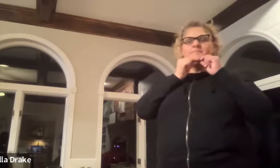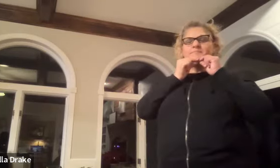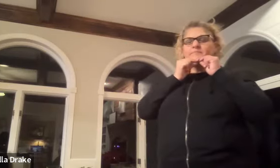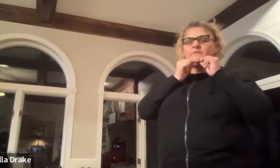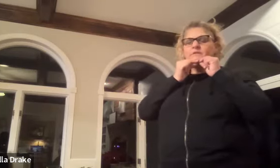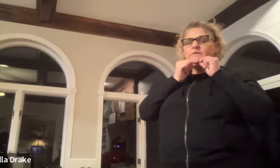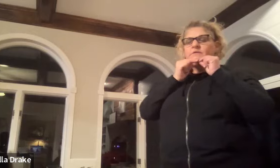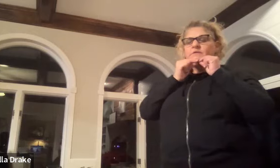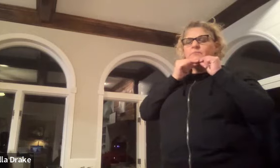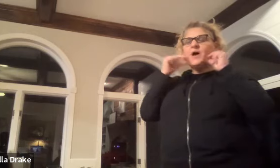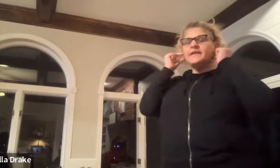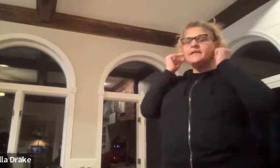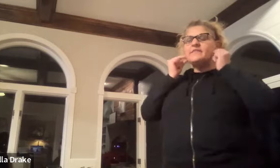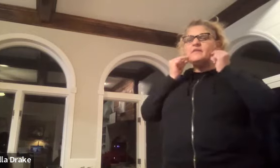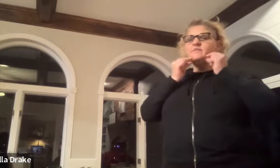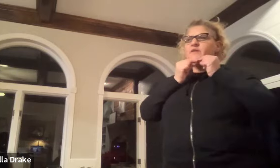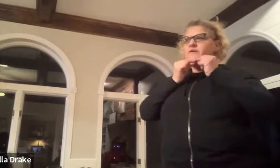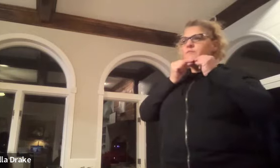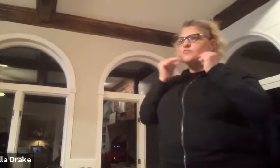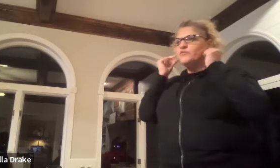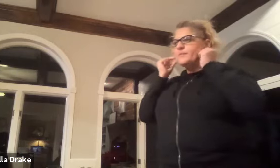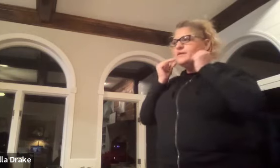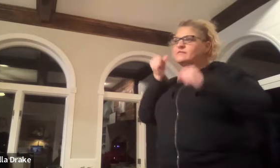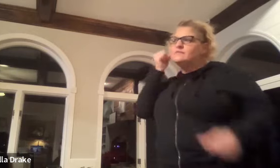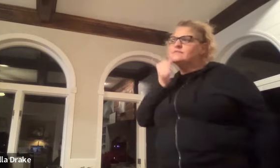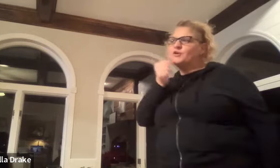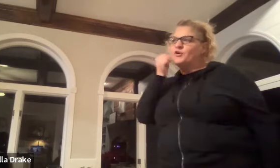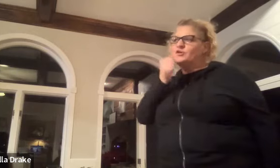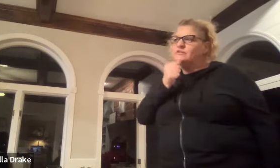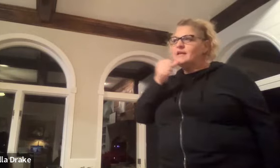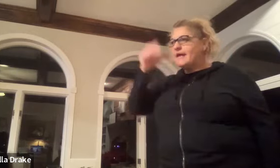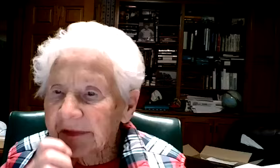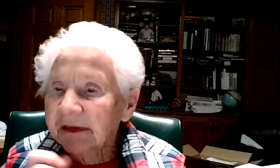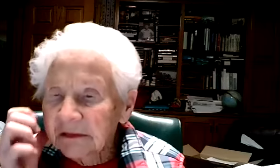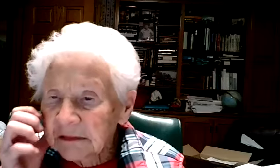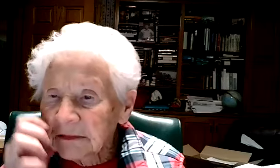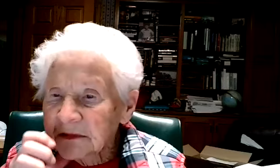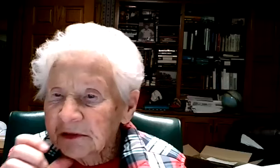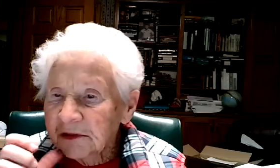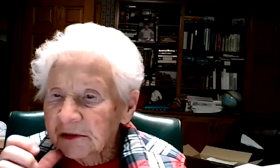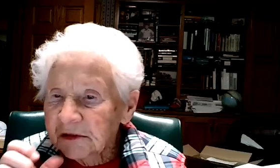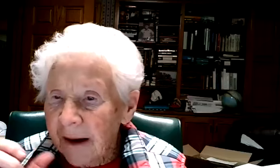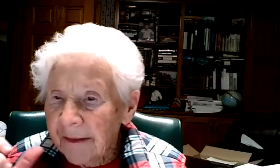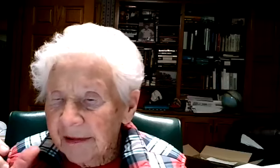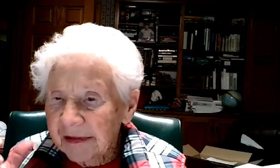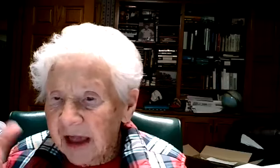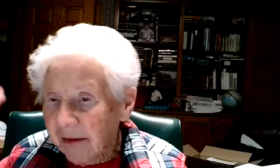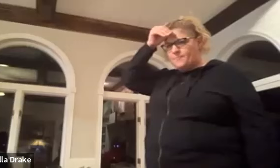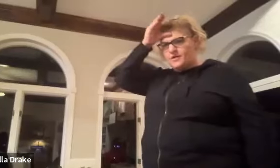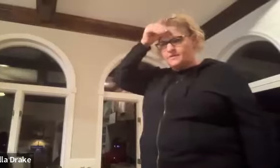the bonnet and the the ribbon girl and the boys got a boys a baseball cap on